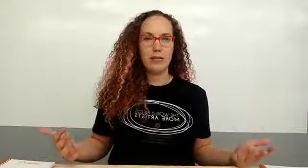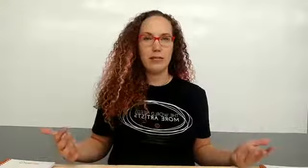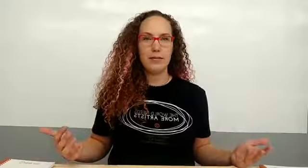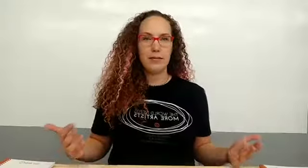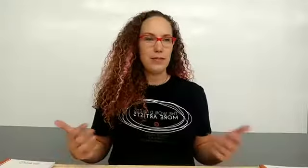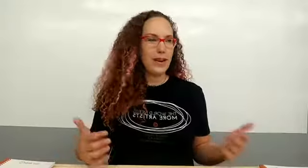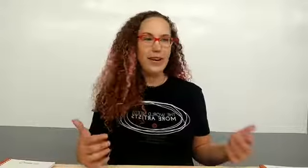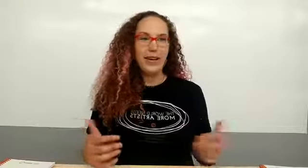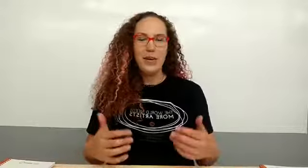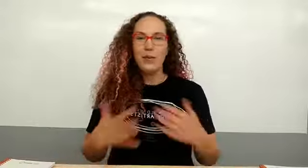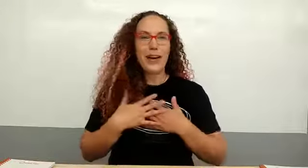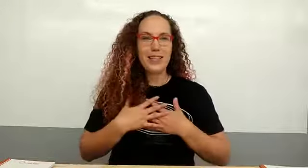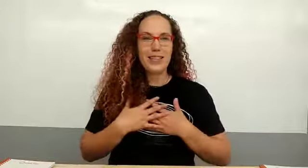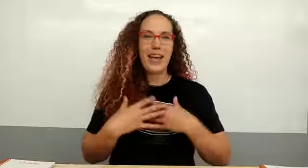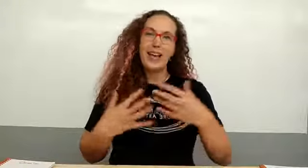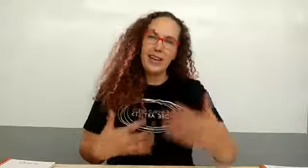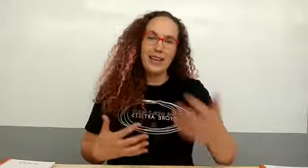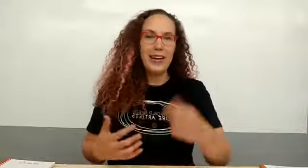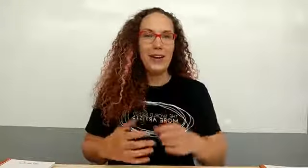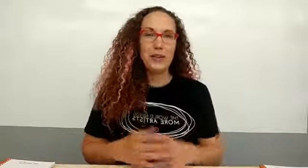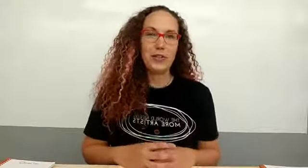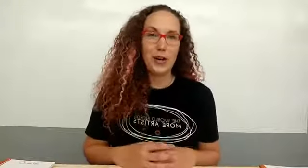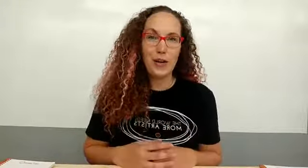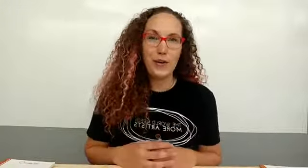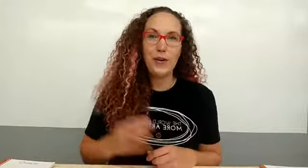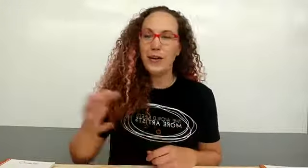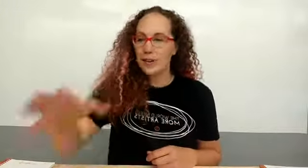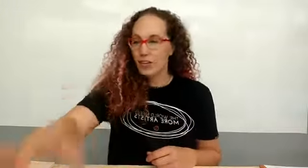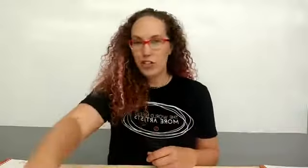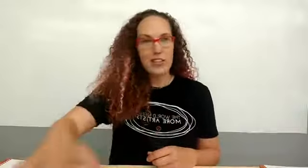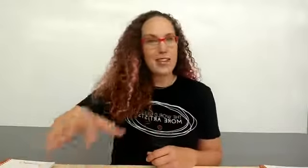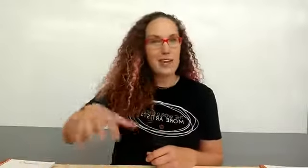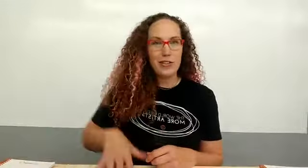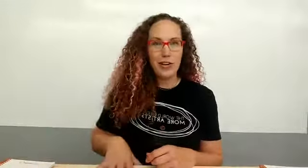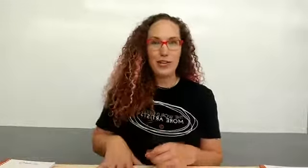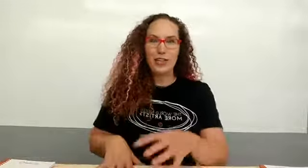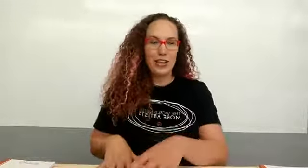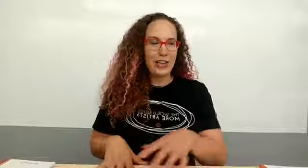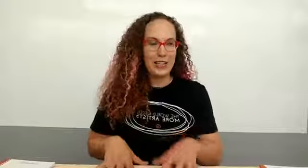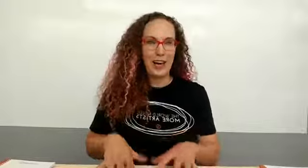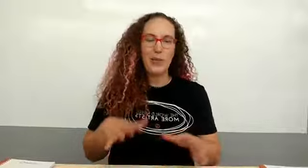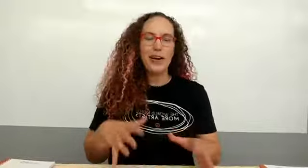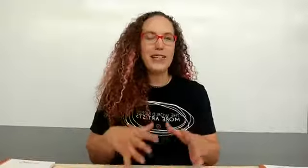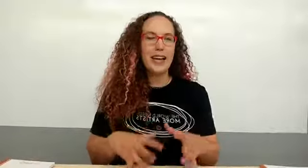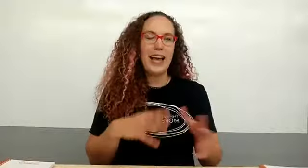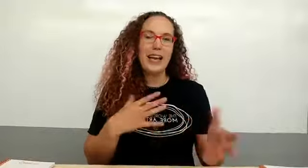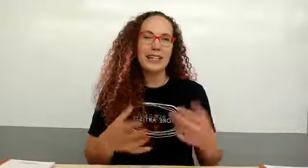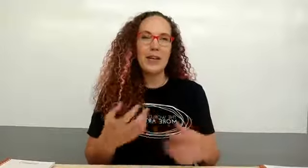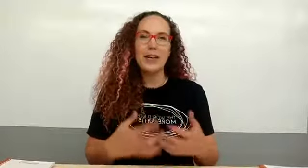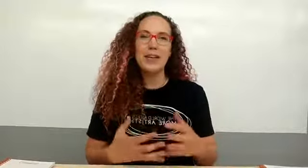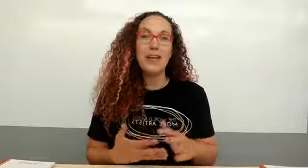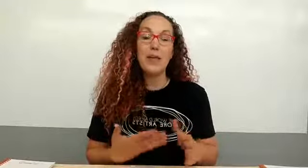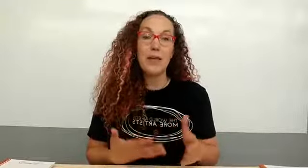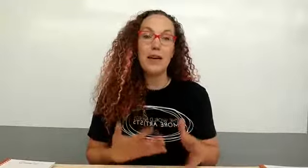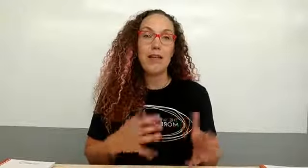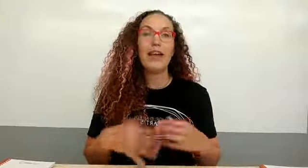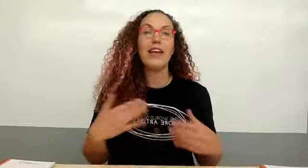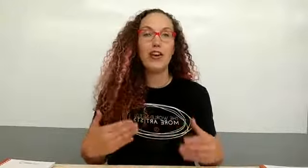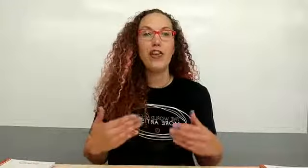right when i say get out your charcoal she's got her charcoal and she gets it out and when i say hey it's time to clean up from that clay here are the